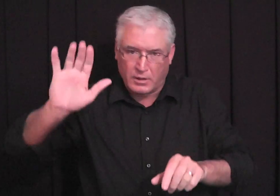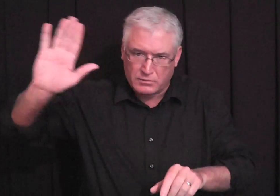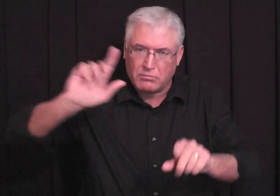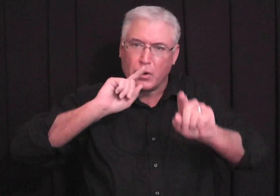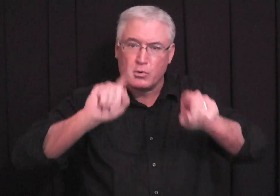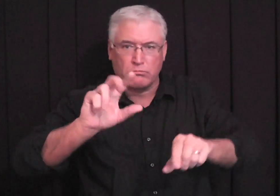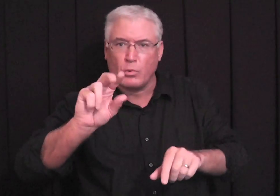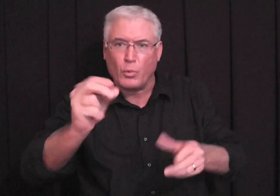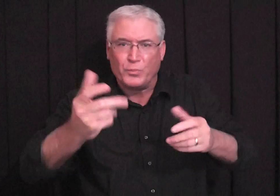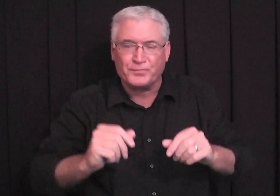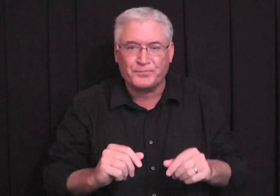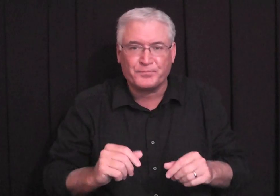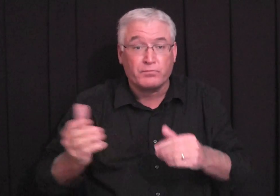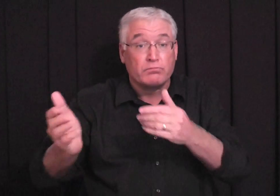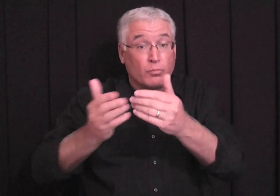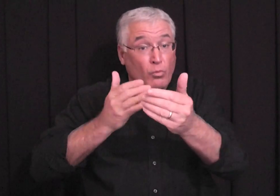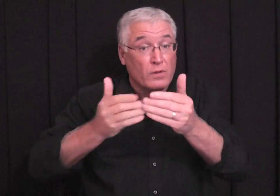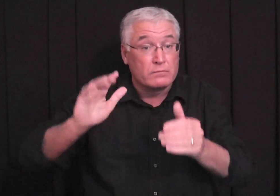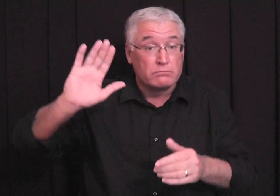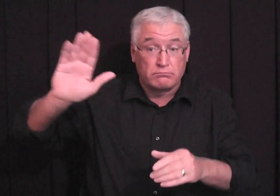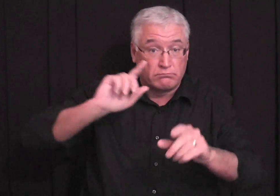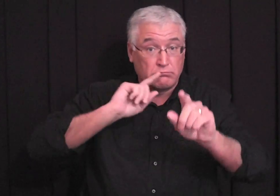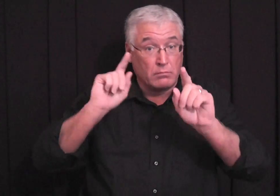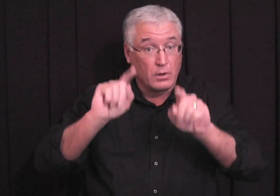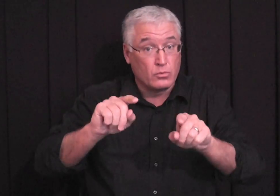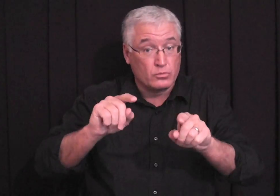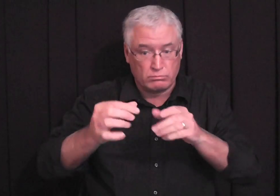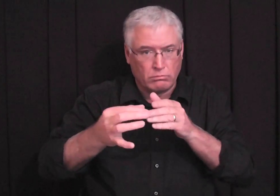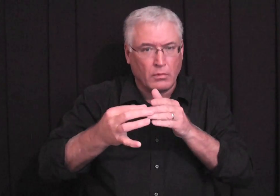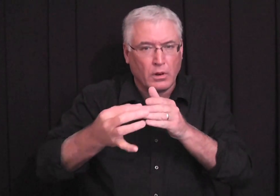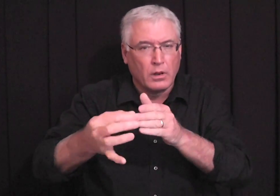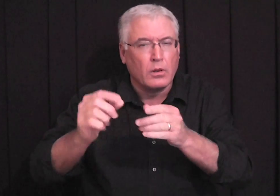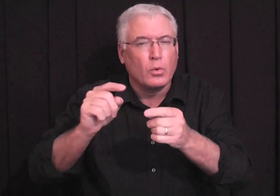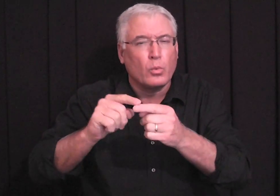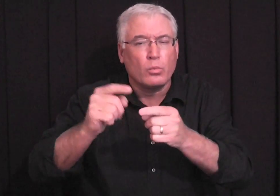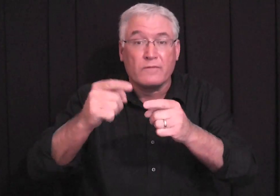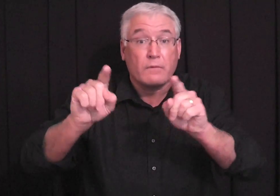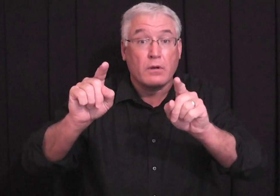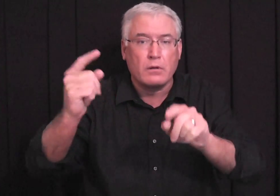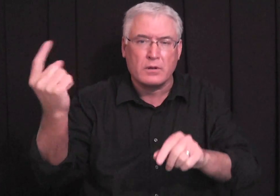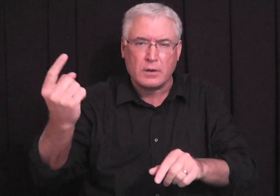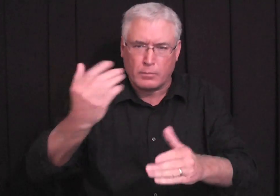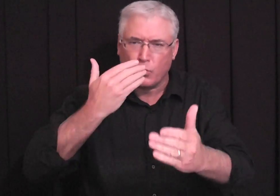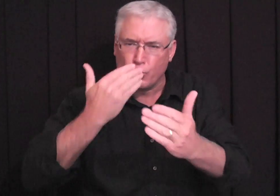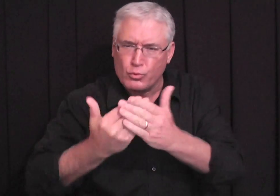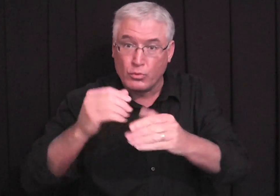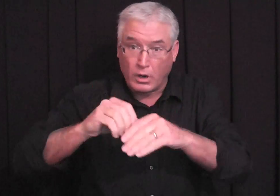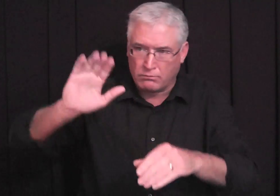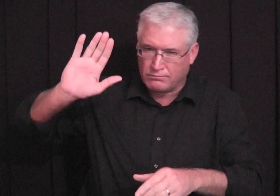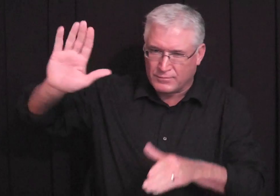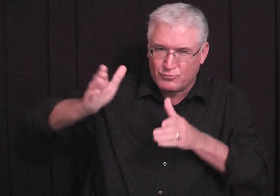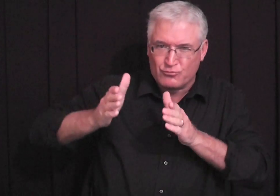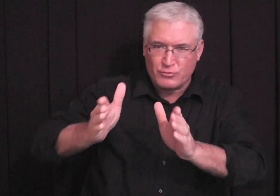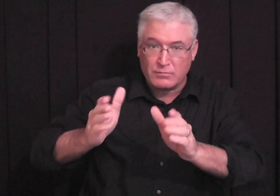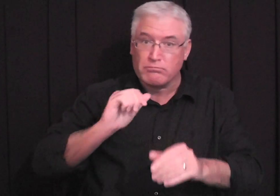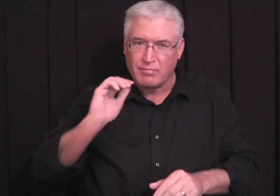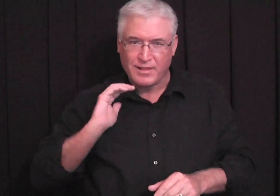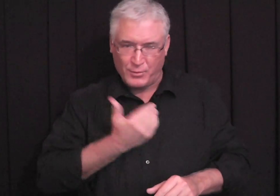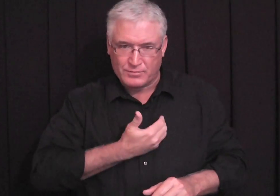answering us, but he is. Sometimes he's just saying no. You know, whatever his answer is, his leading is always good